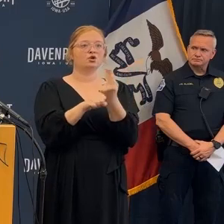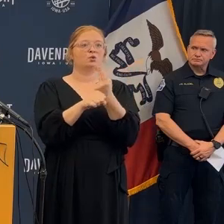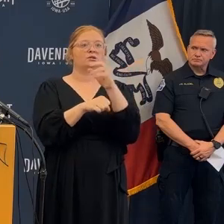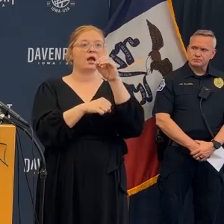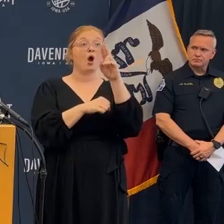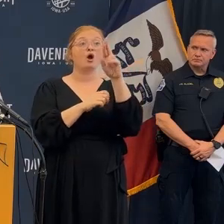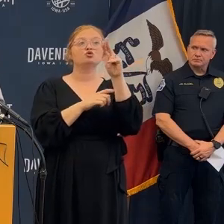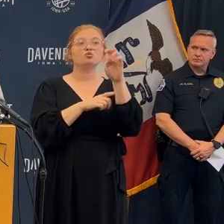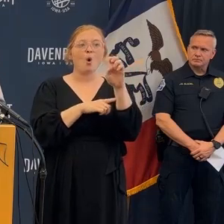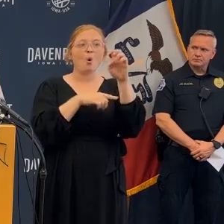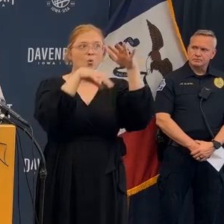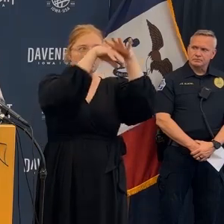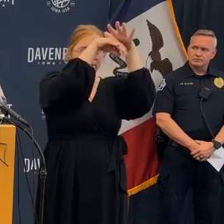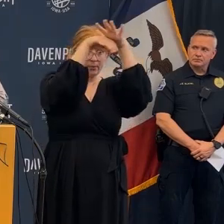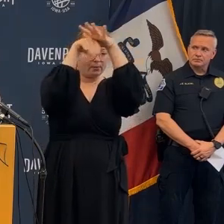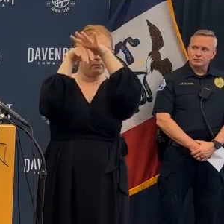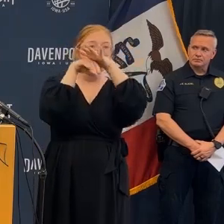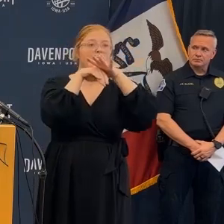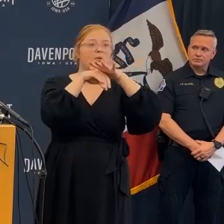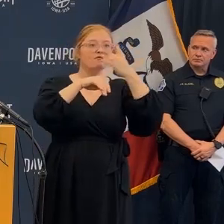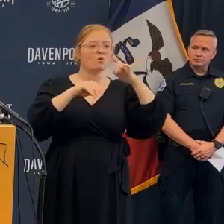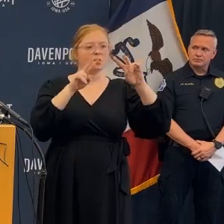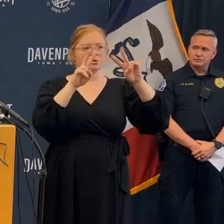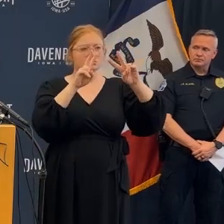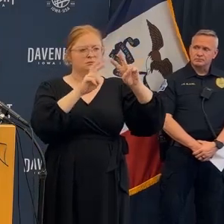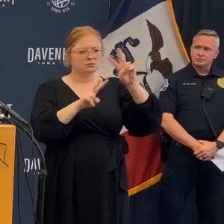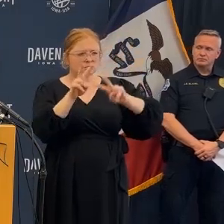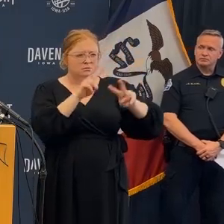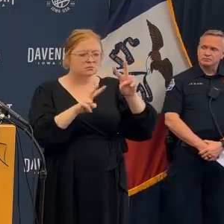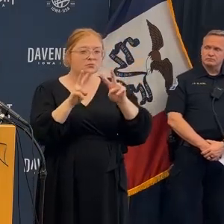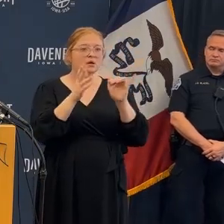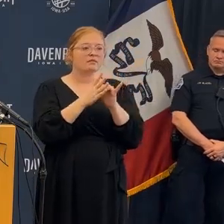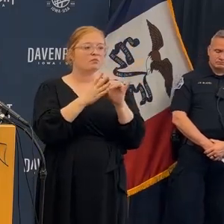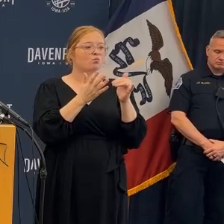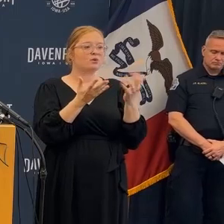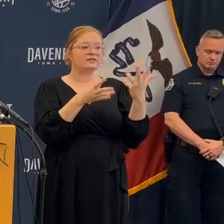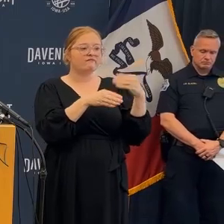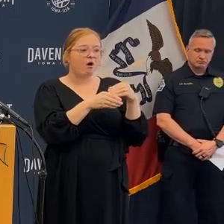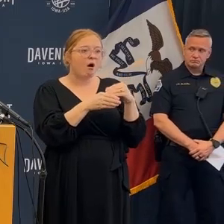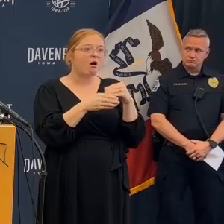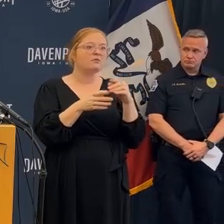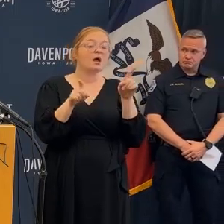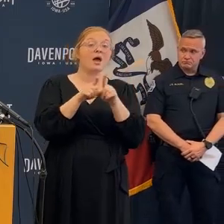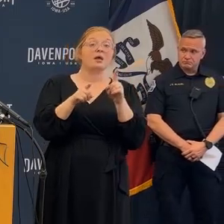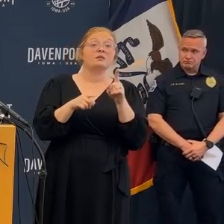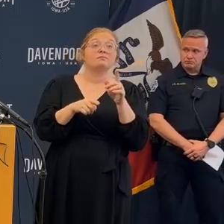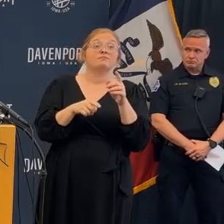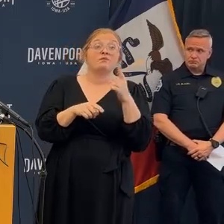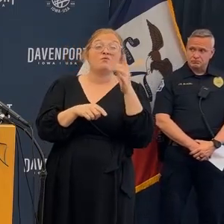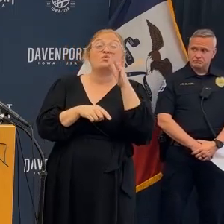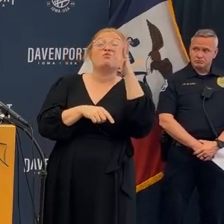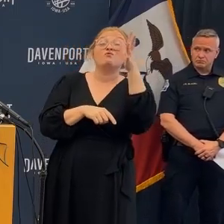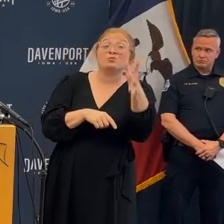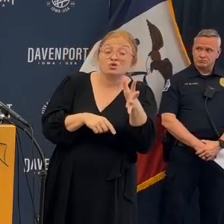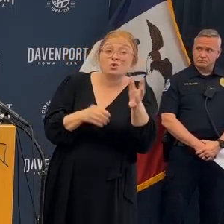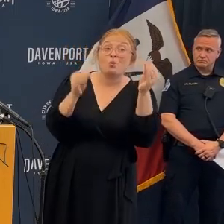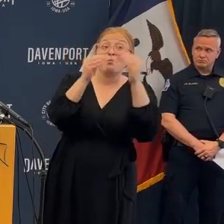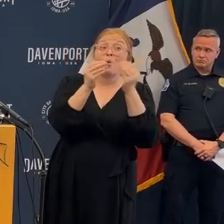that building it is we're going to try and build a complete digital 3D model using a scanning drone to